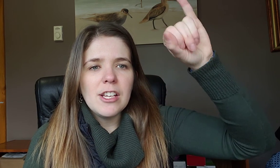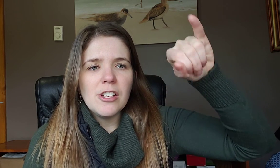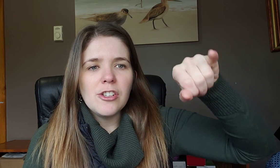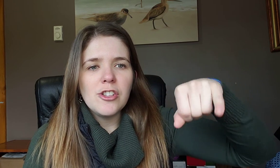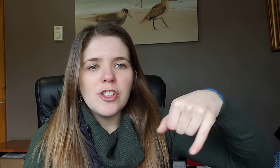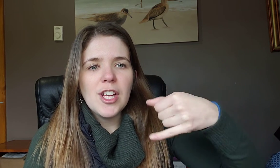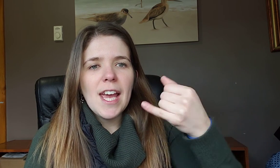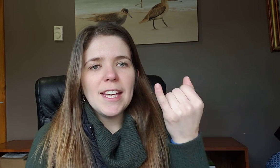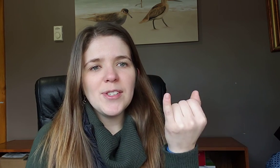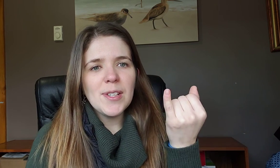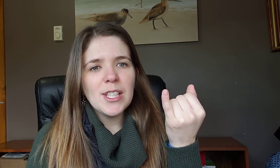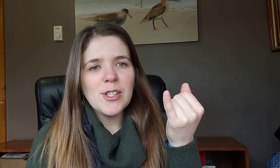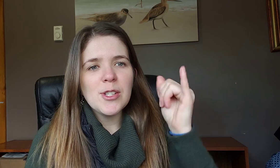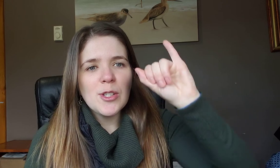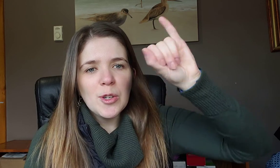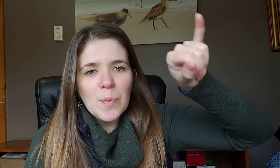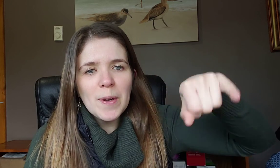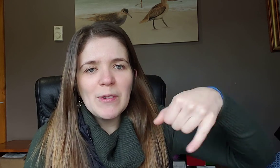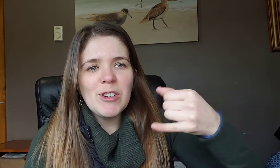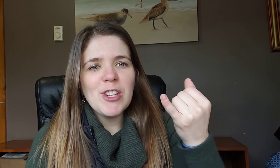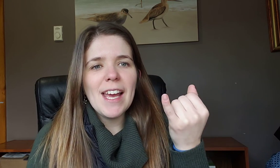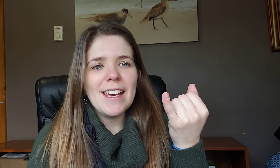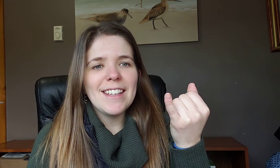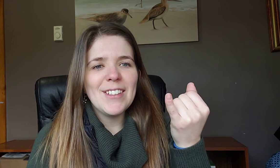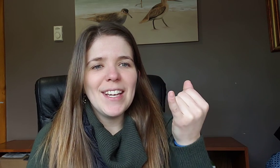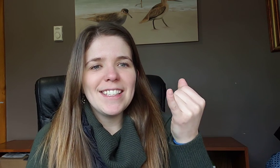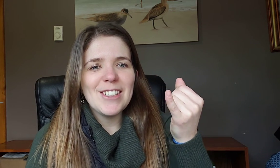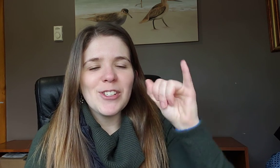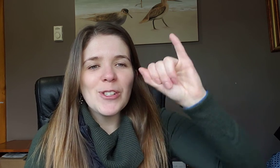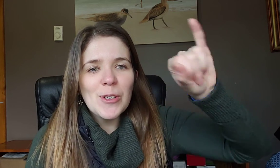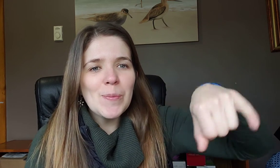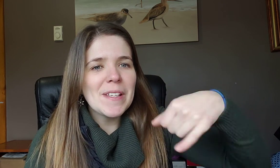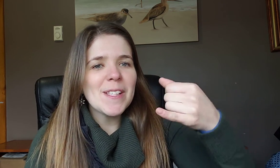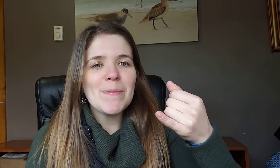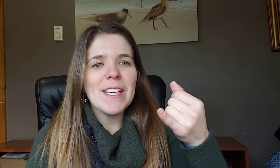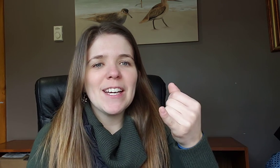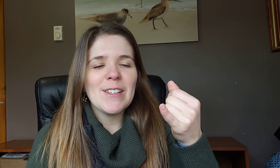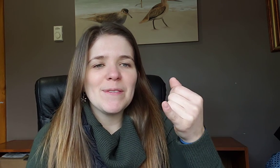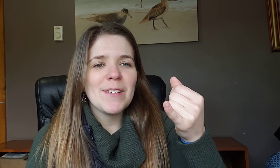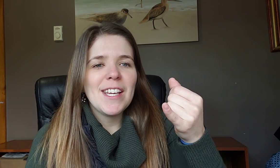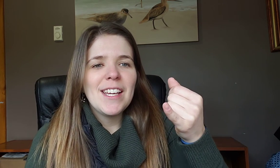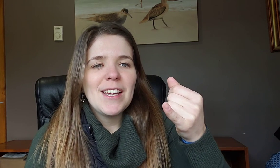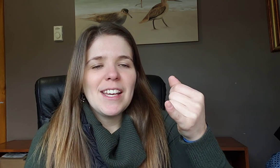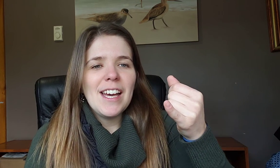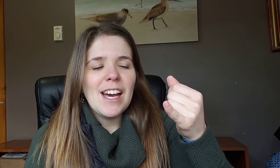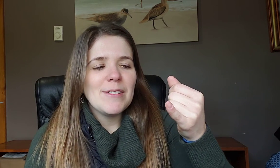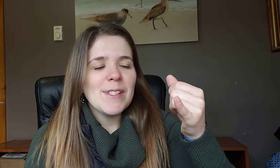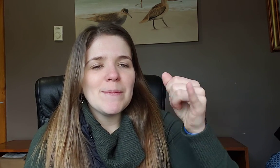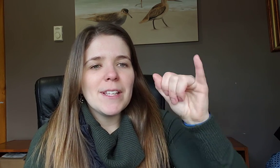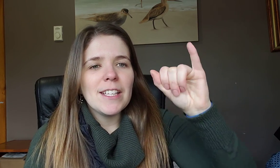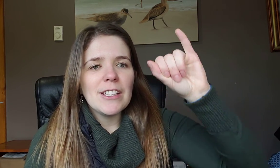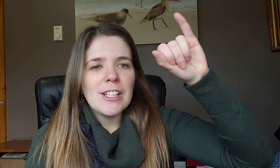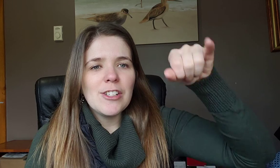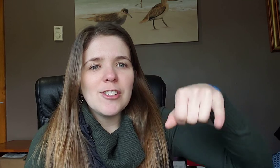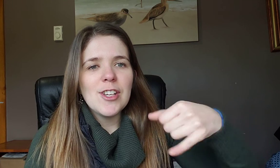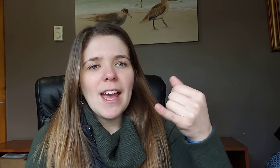J so like a scooping of a J right you're scooping something out of out of something J